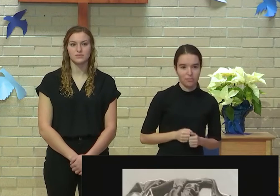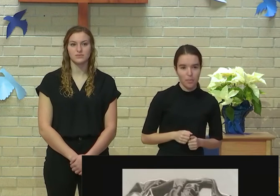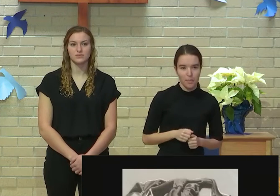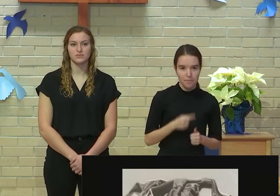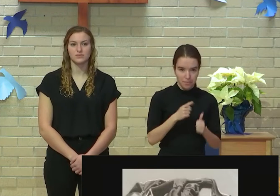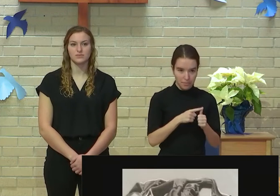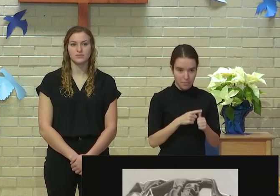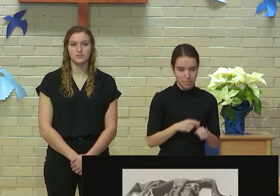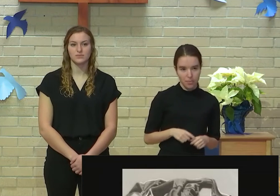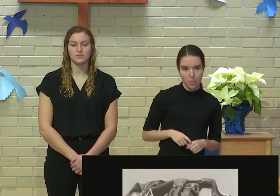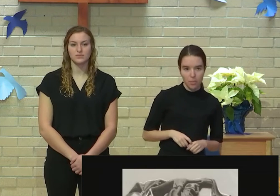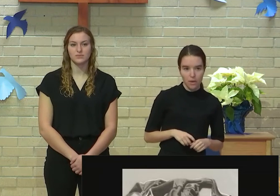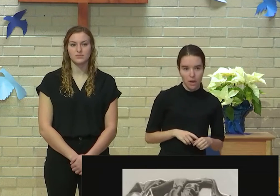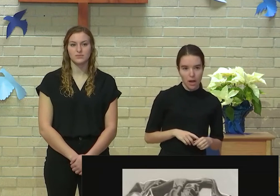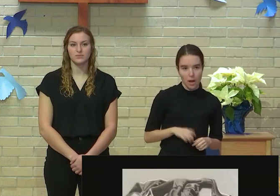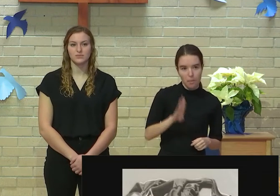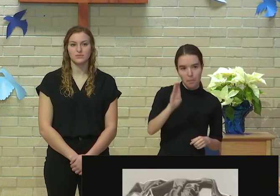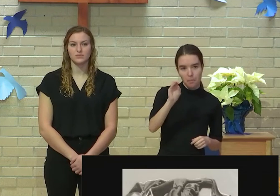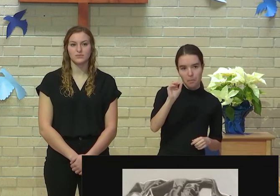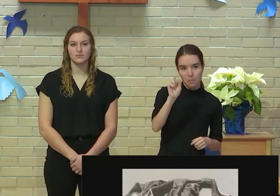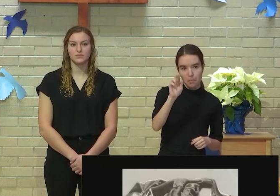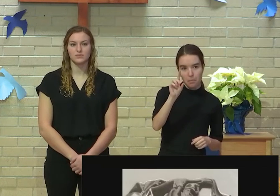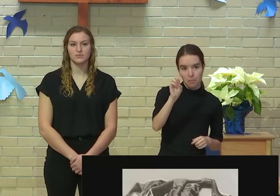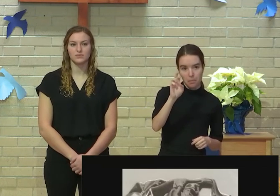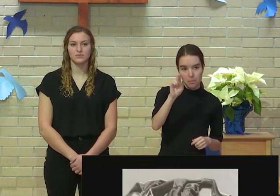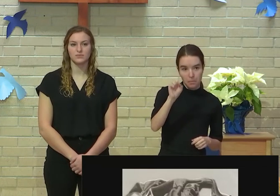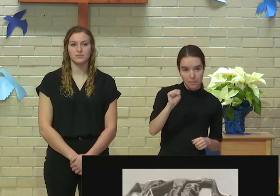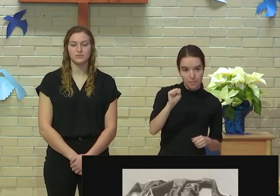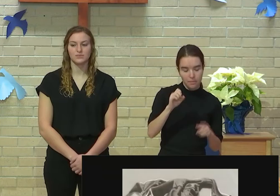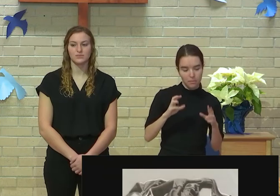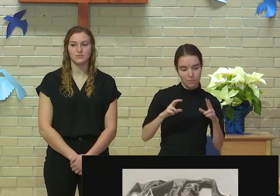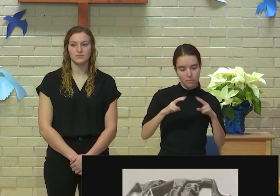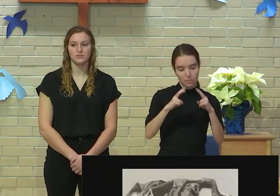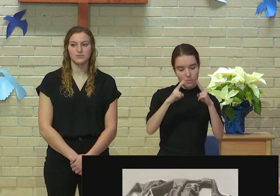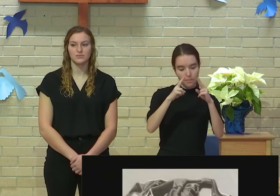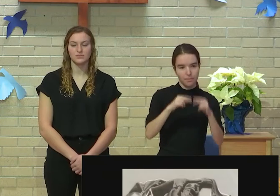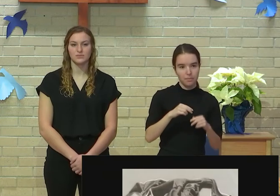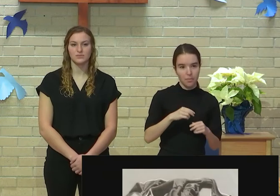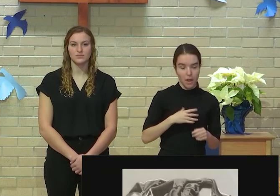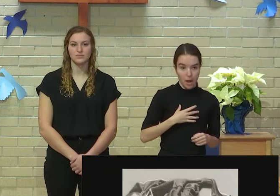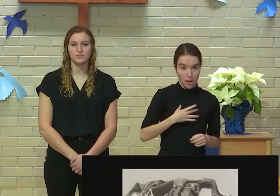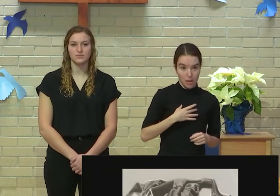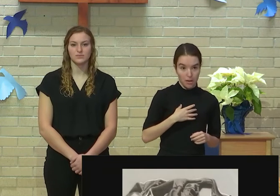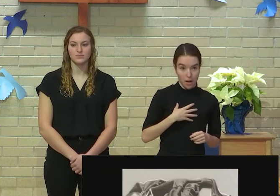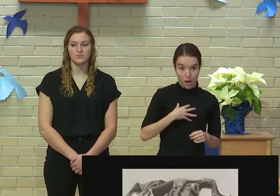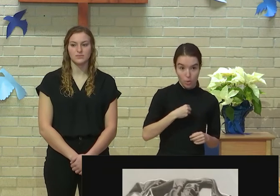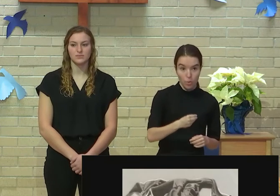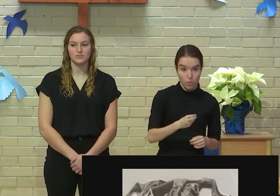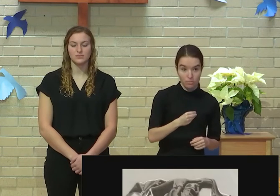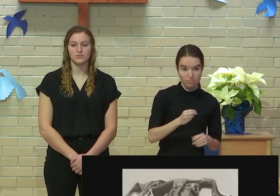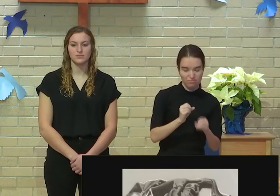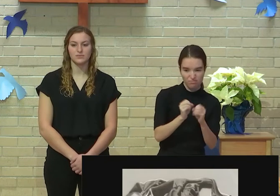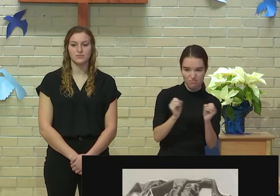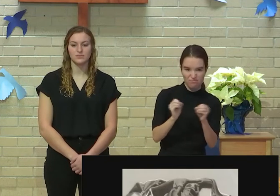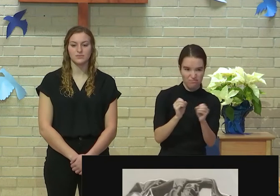borders. Those I decided to use. I decided to make pure white without any shadows.